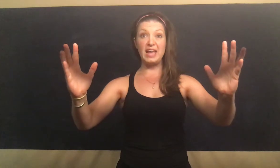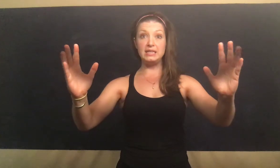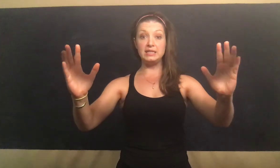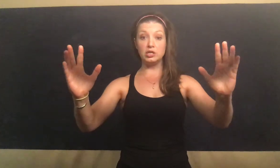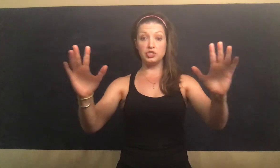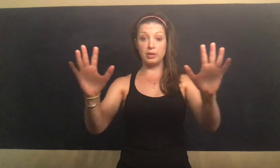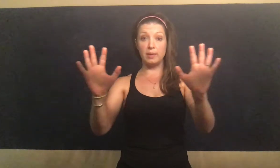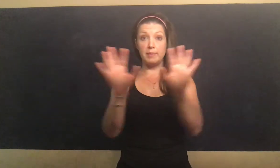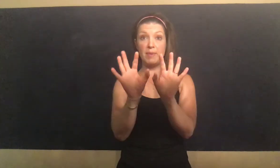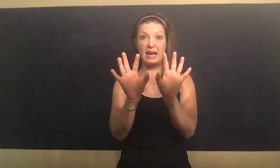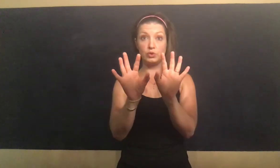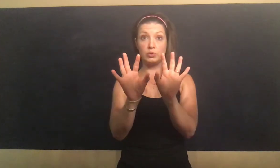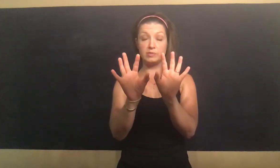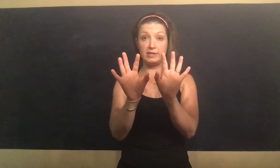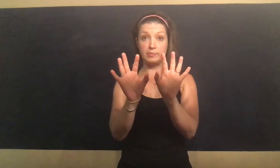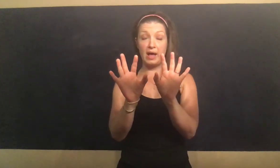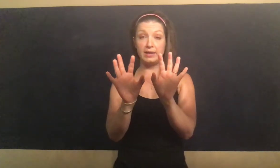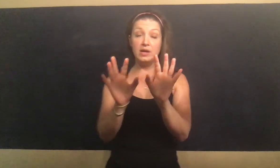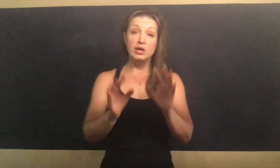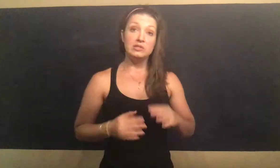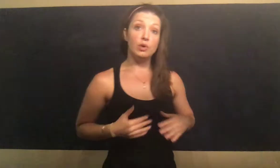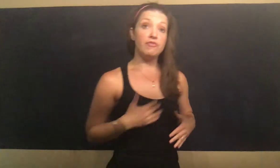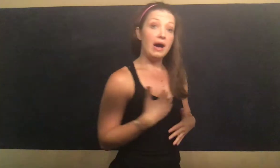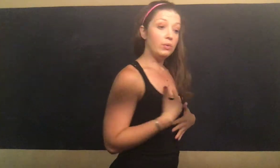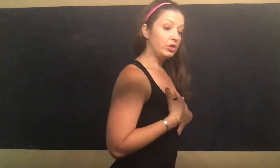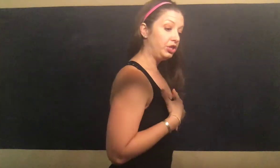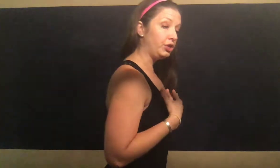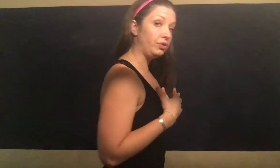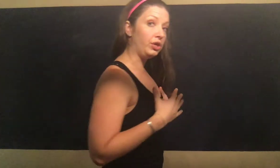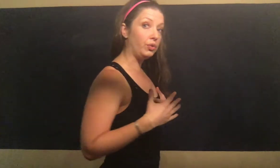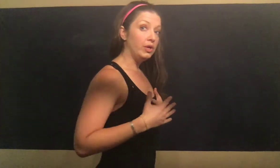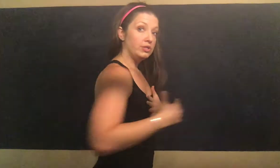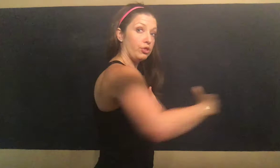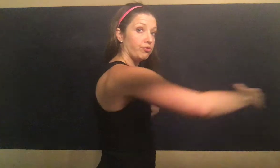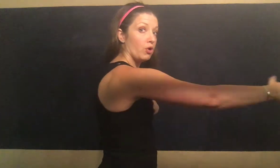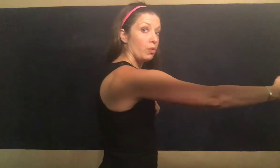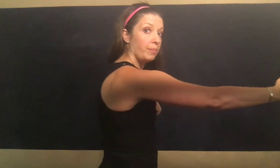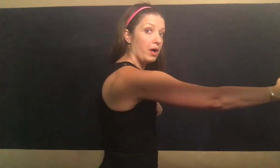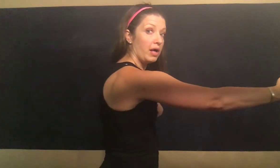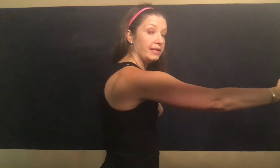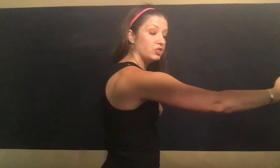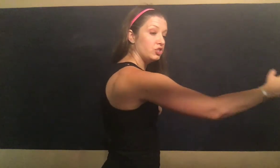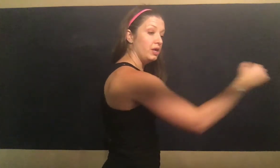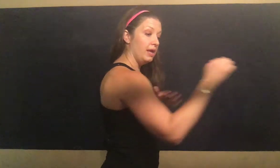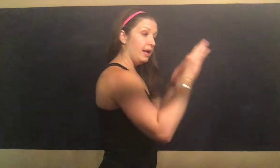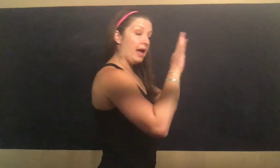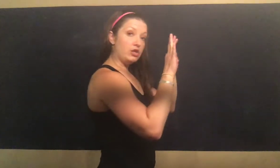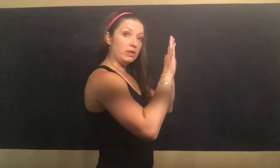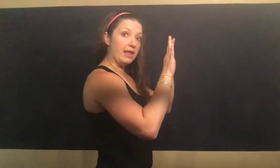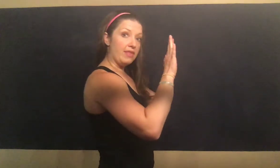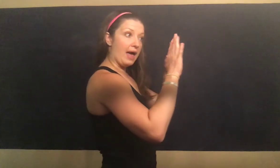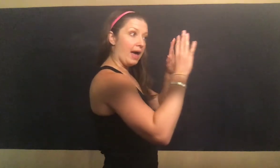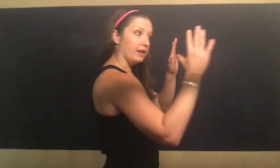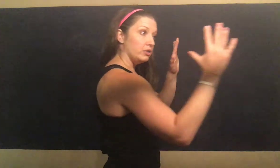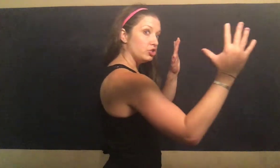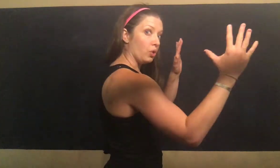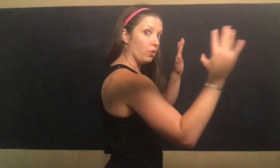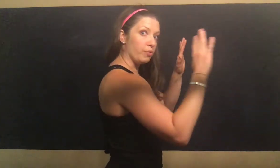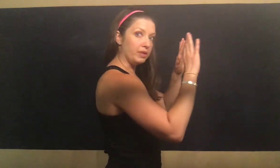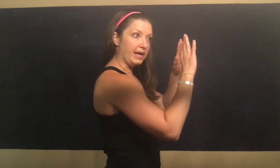adduction, I'm coming back towards my spine. So if I were to cue you to throw a punch, and you let that shoulder blade